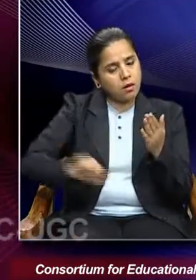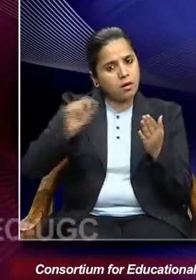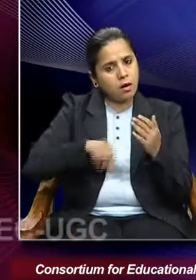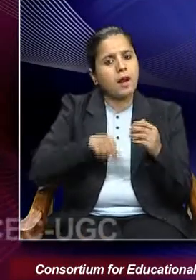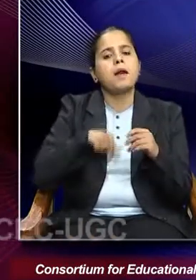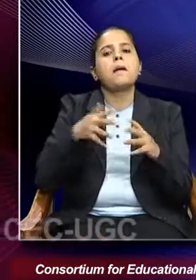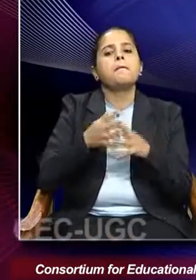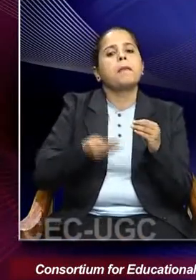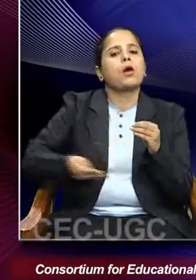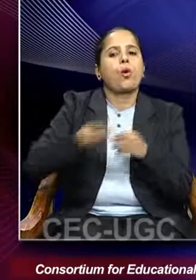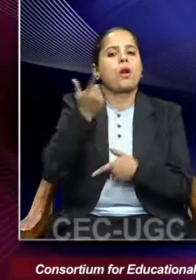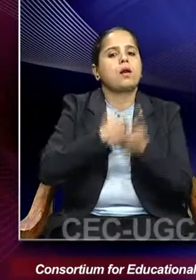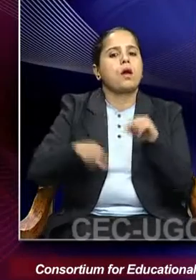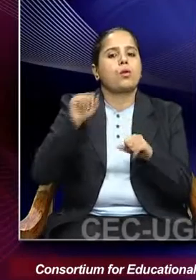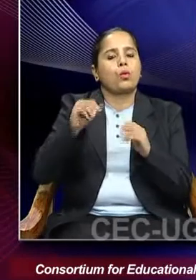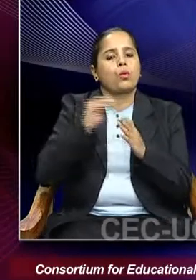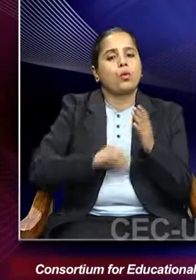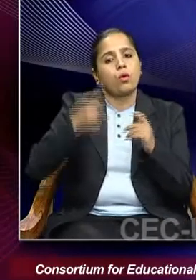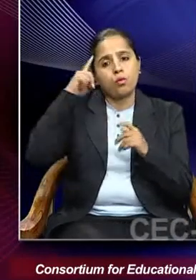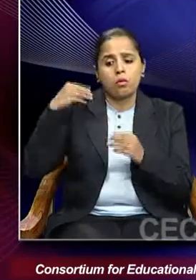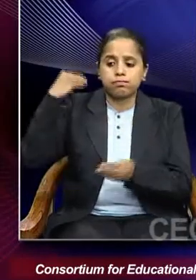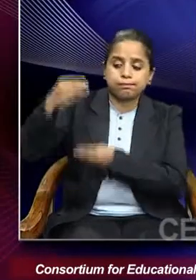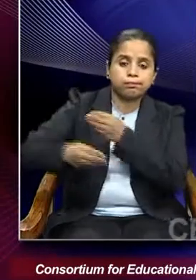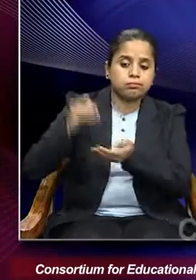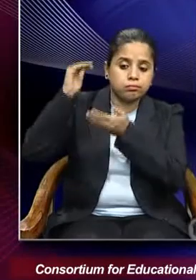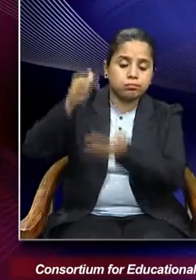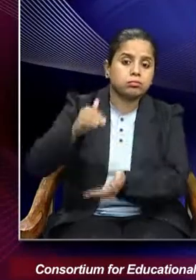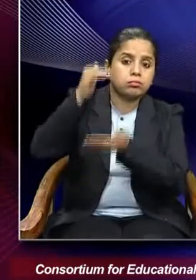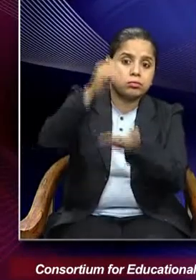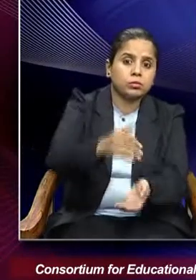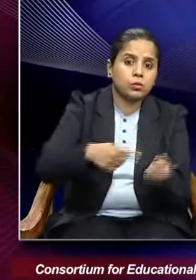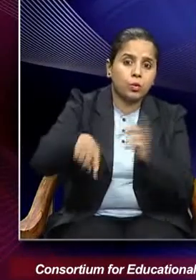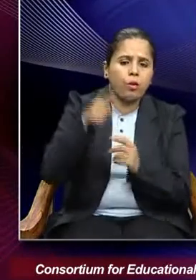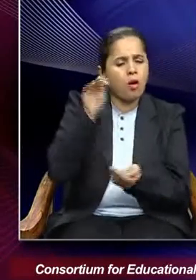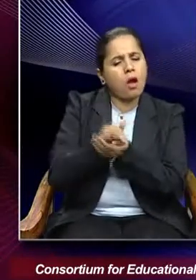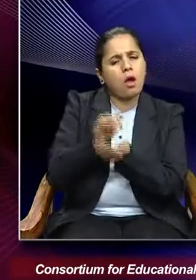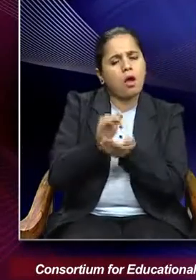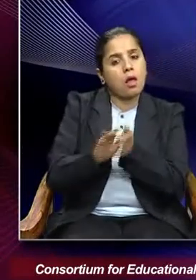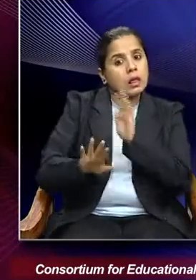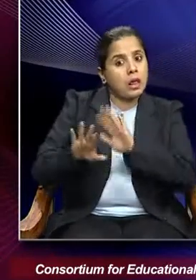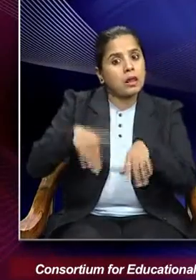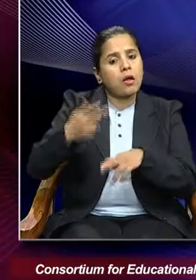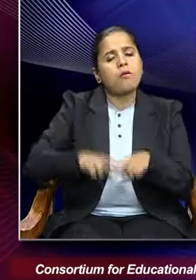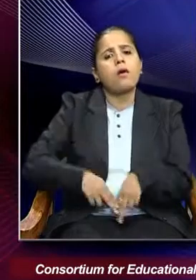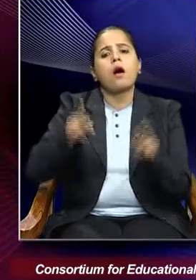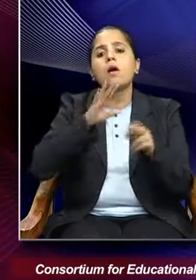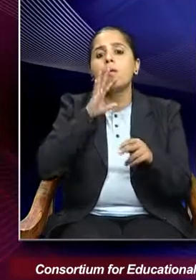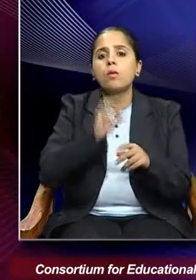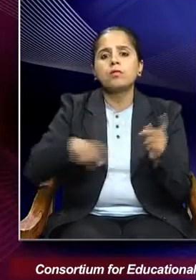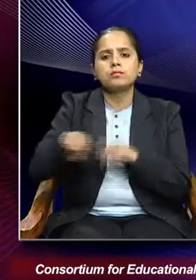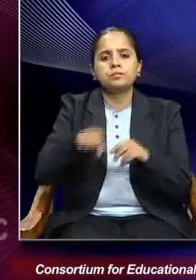Bengali lay for two generations with her family and finally it came to be